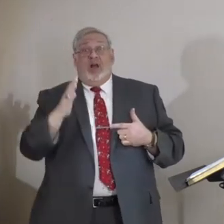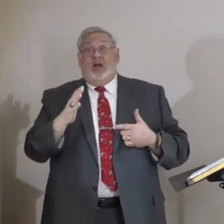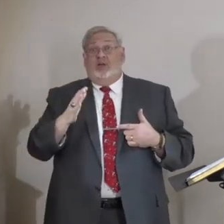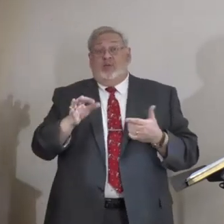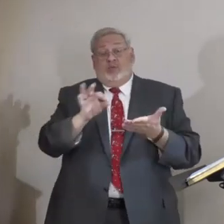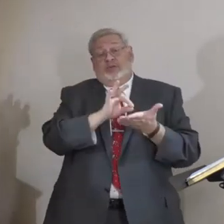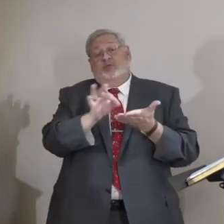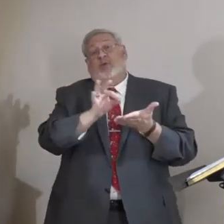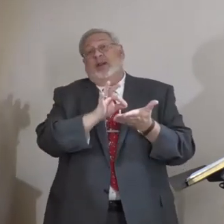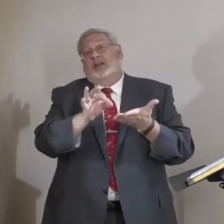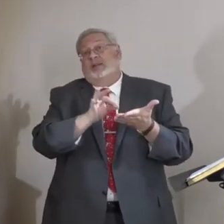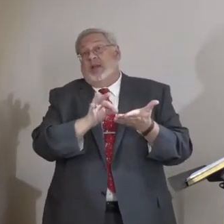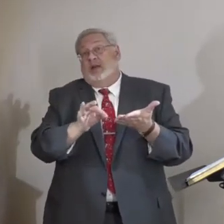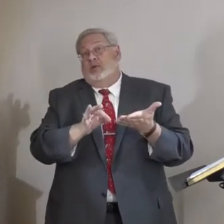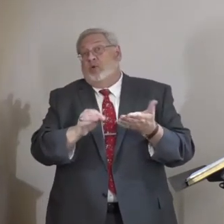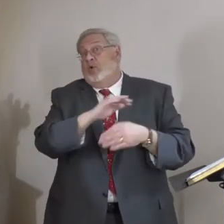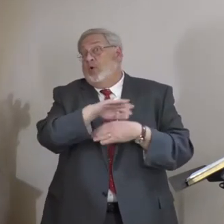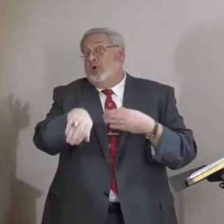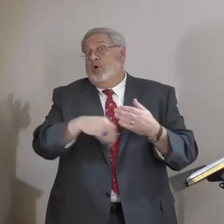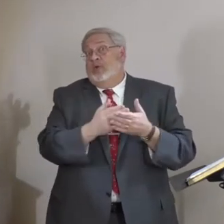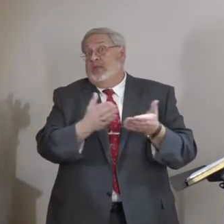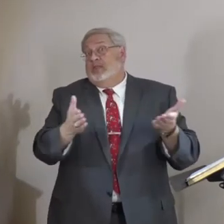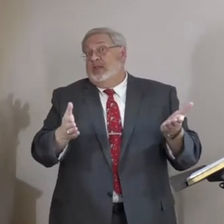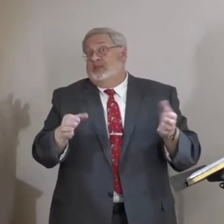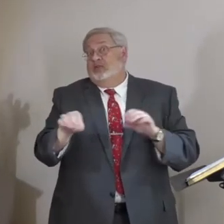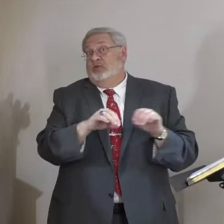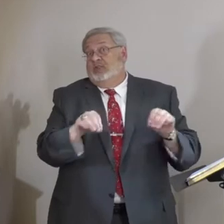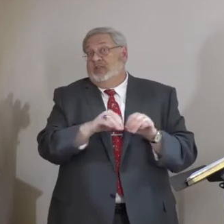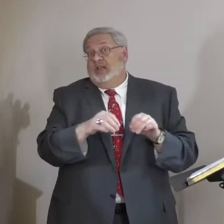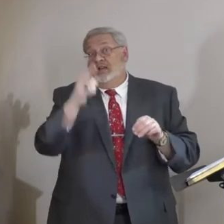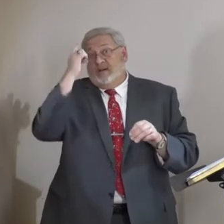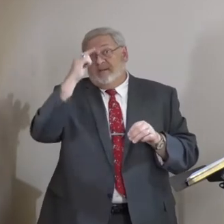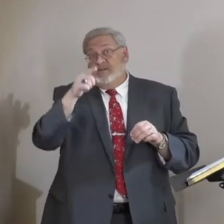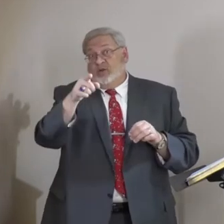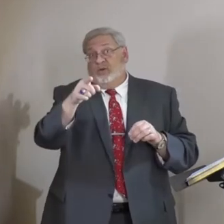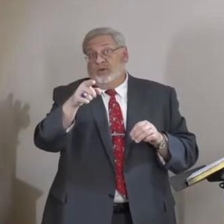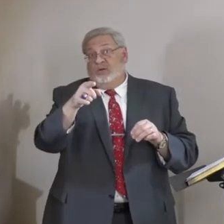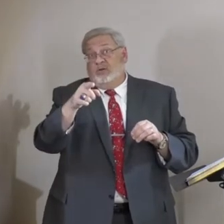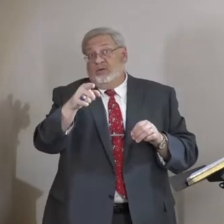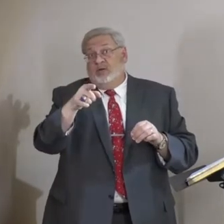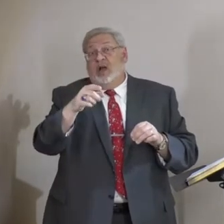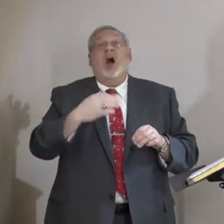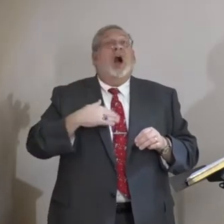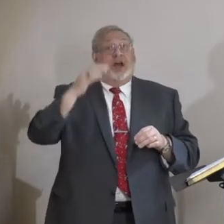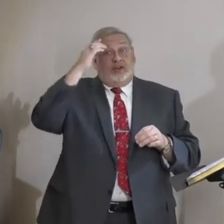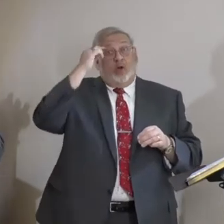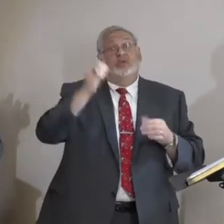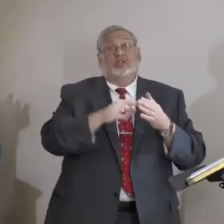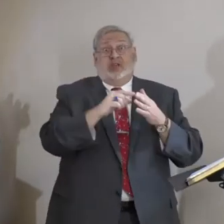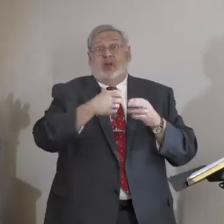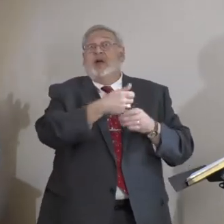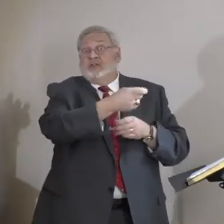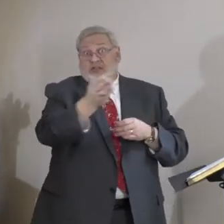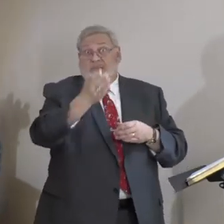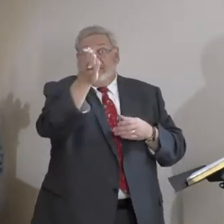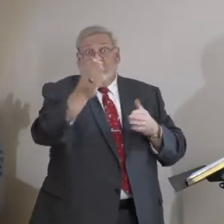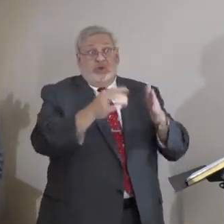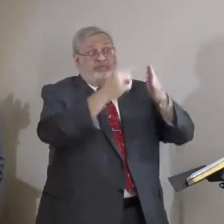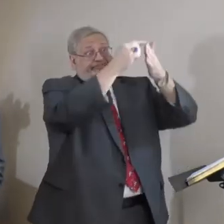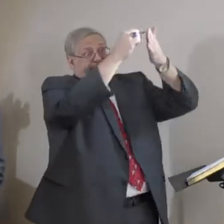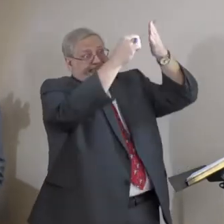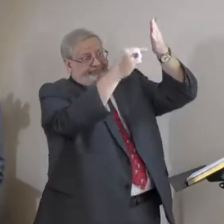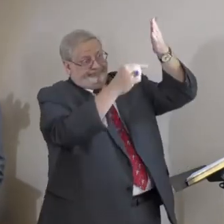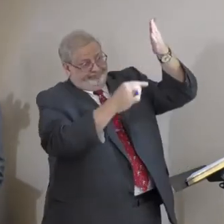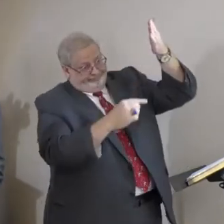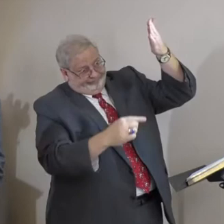of the things that you have done for others, how long would that list be? I know some of you, and I know that that list would be very, very, very,